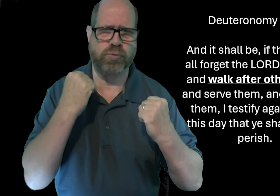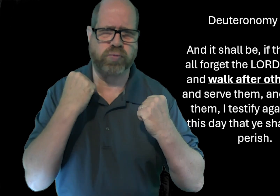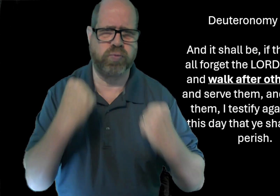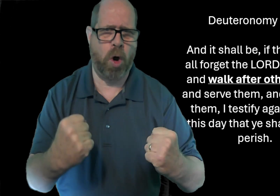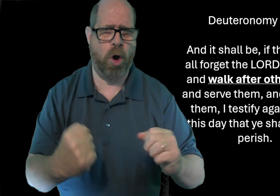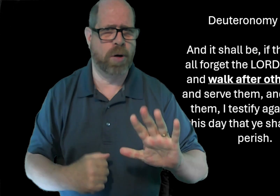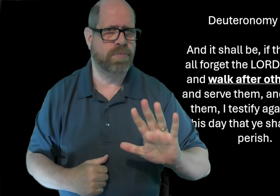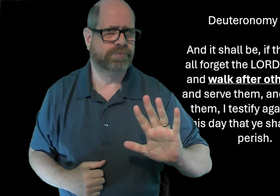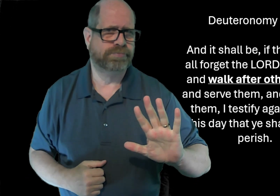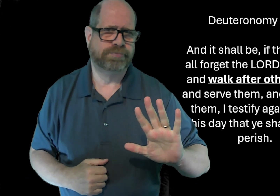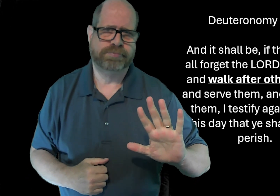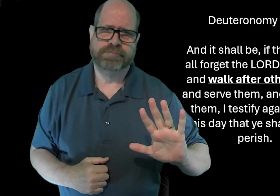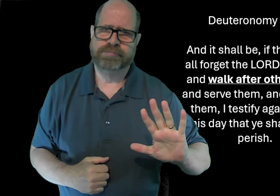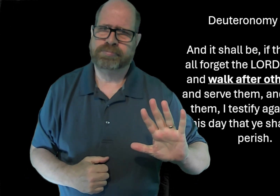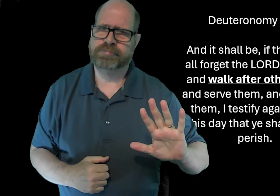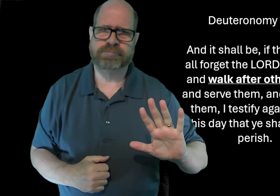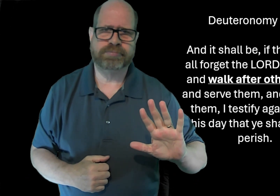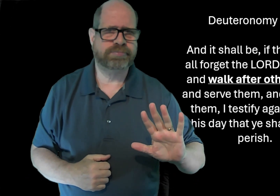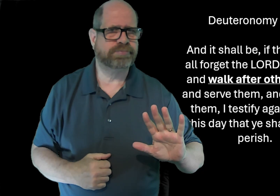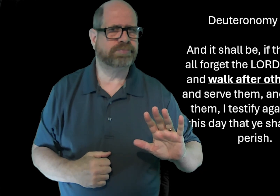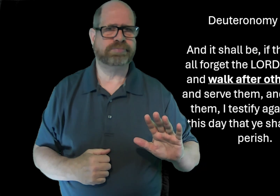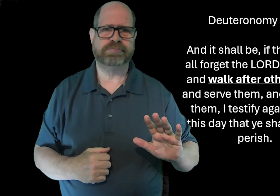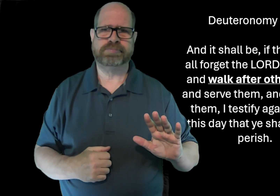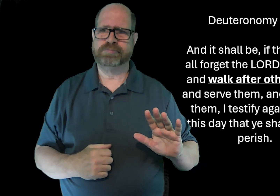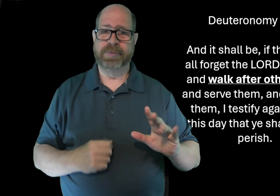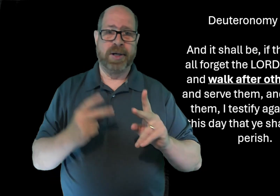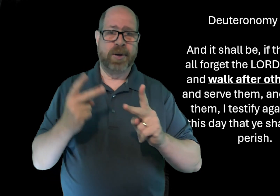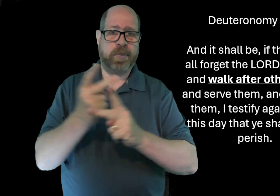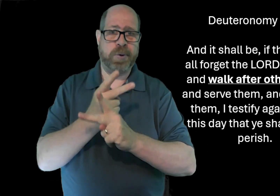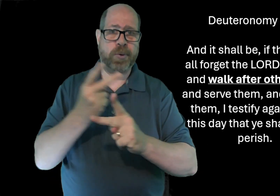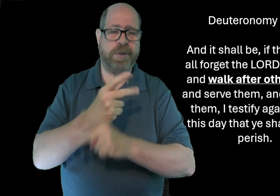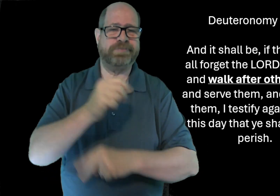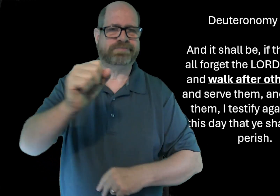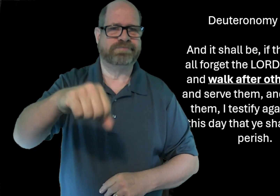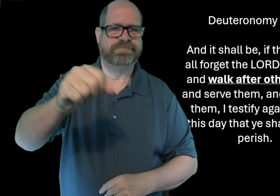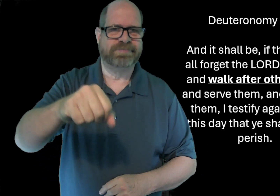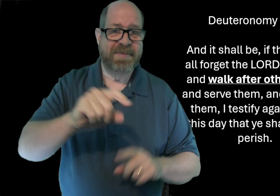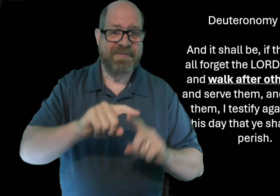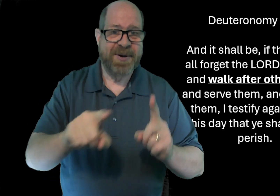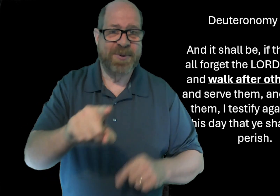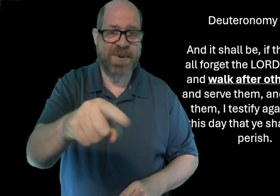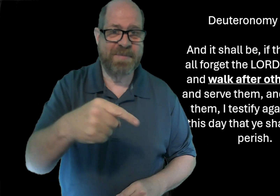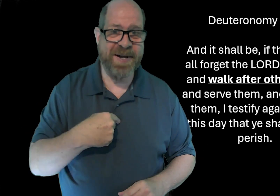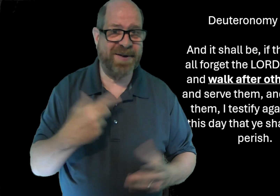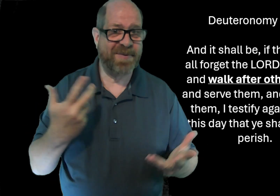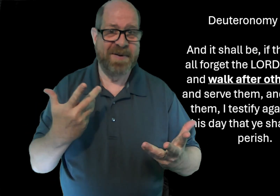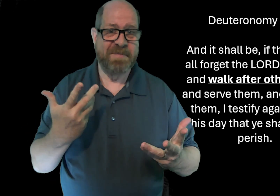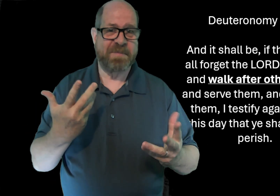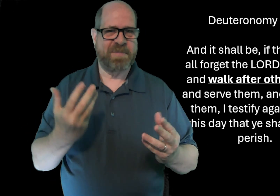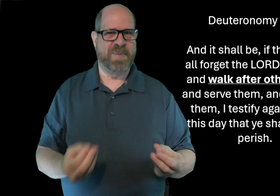But as long as it takes, you need to be strong. The world's going to get worse. But you and I,